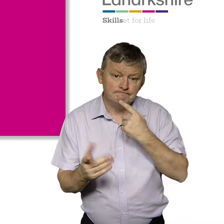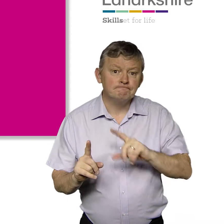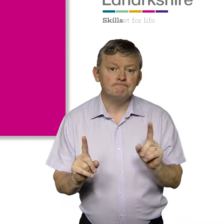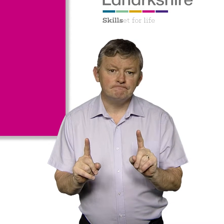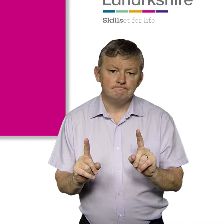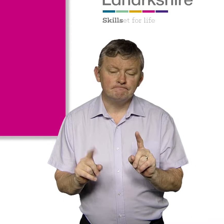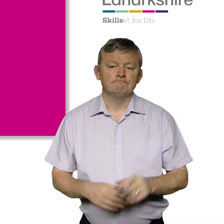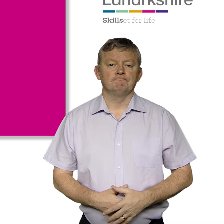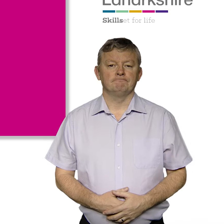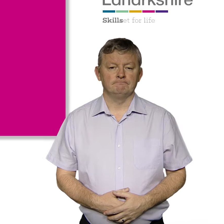Which is